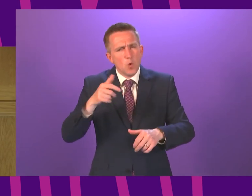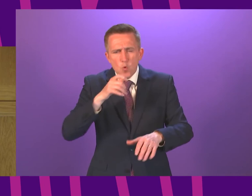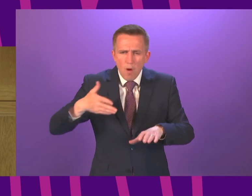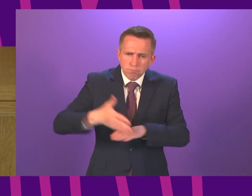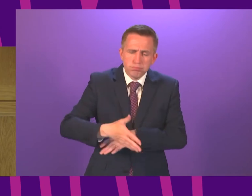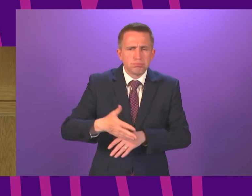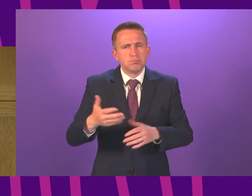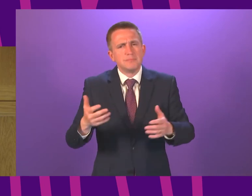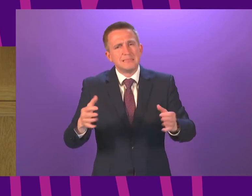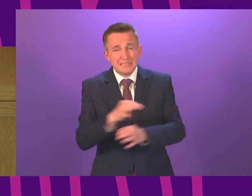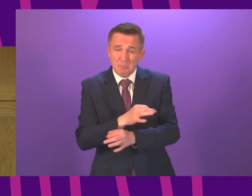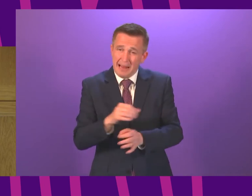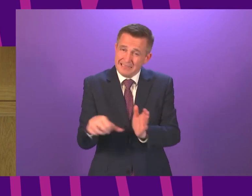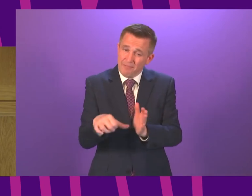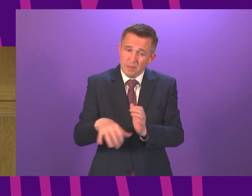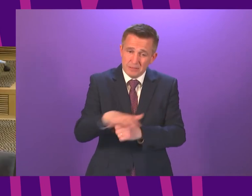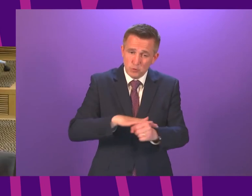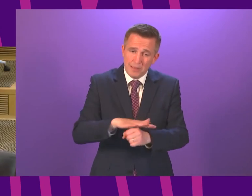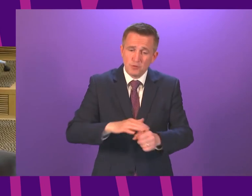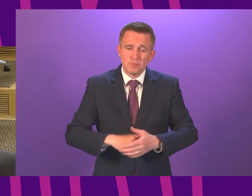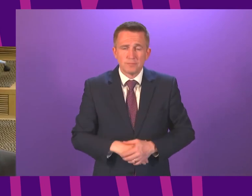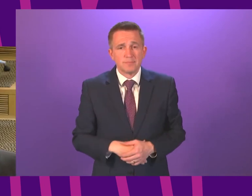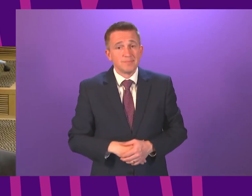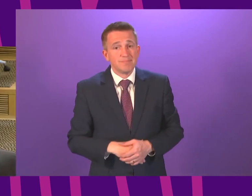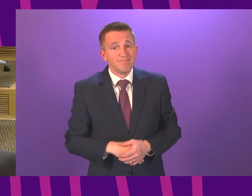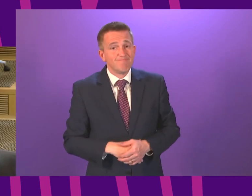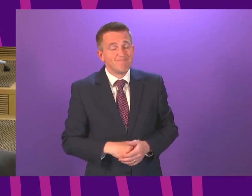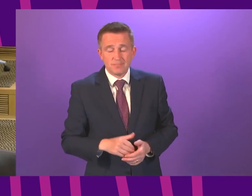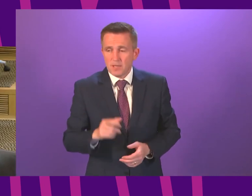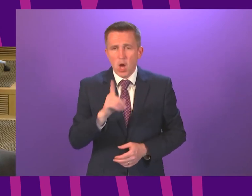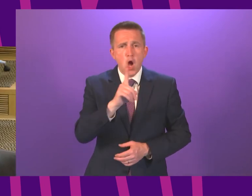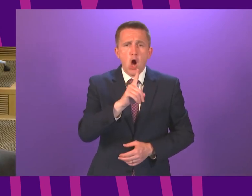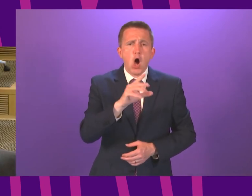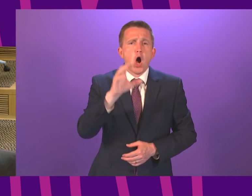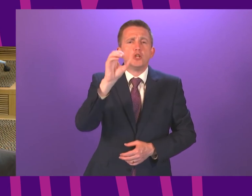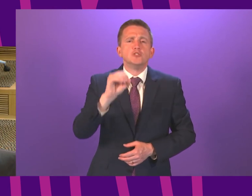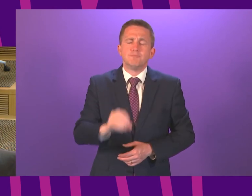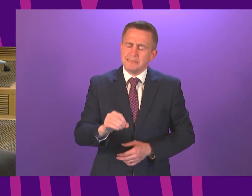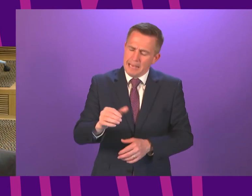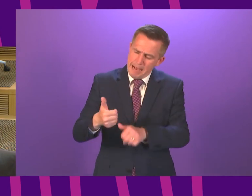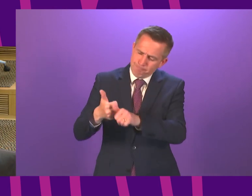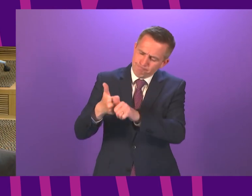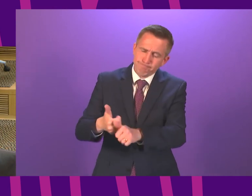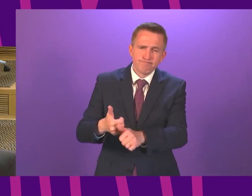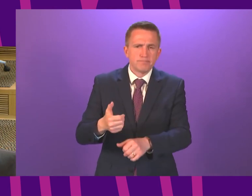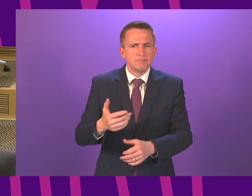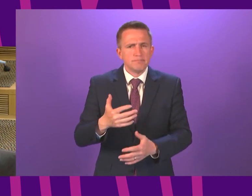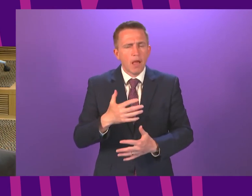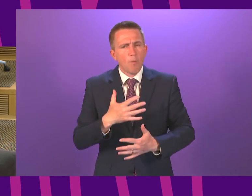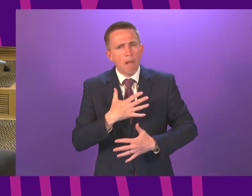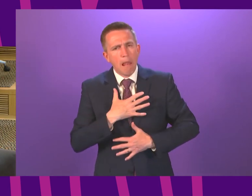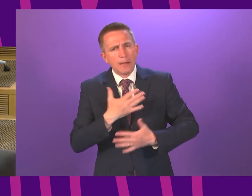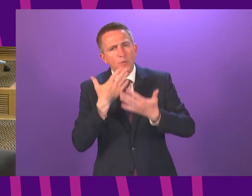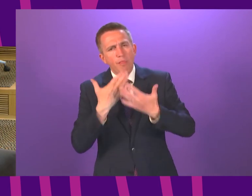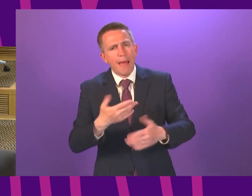the extremely challenging circumstances First Minister Yes, 100% I would very much like to take the opportunity to thank